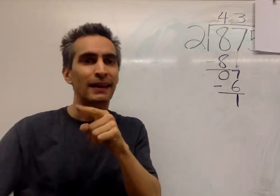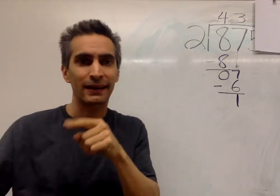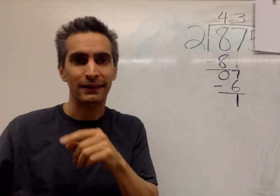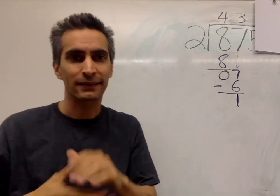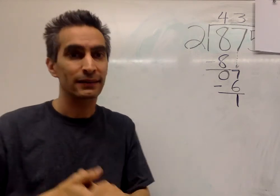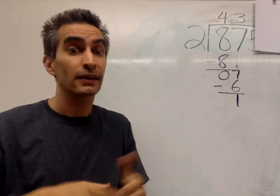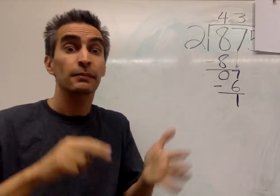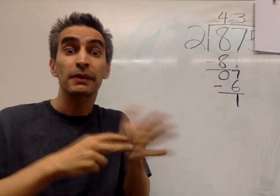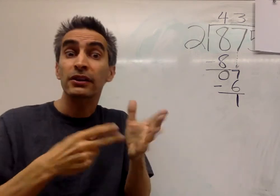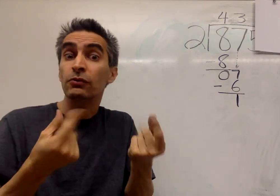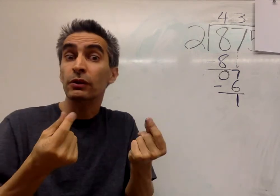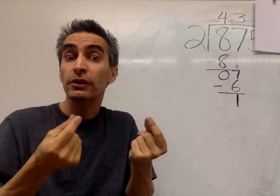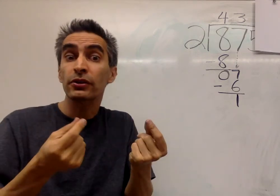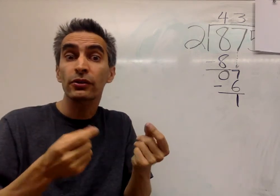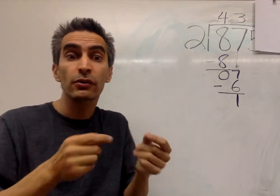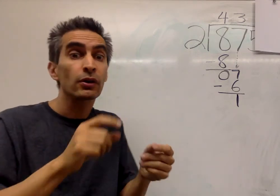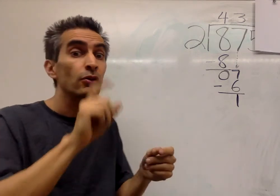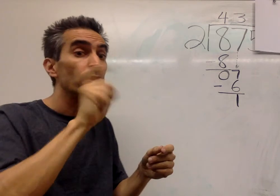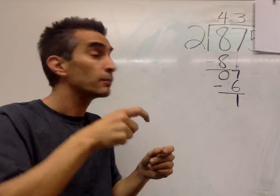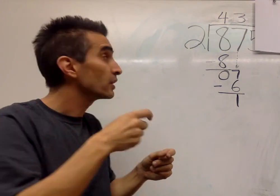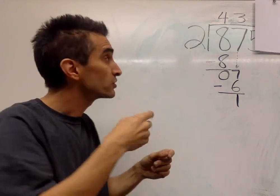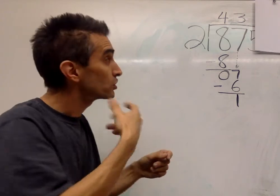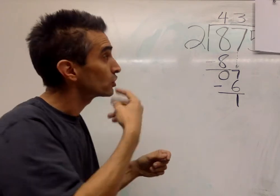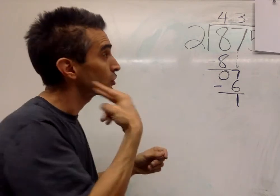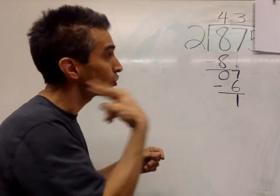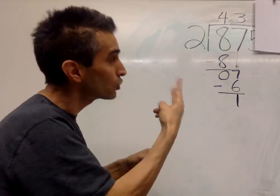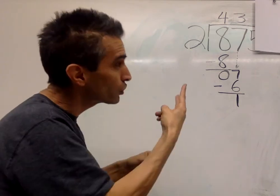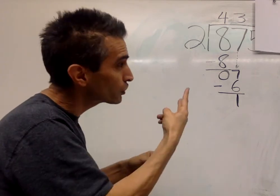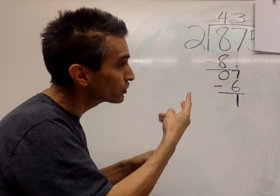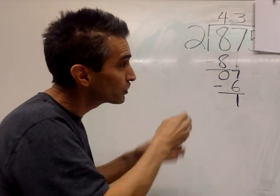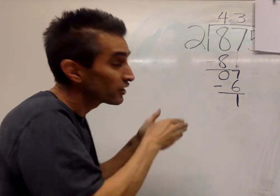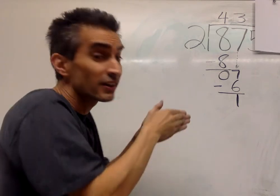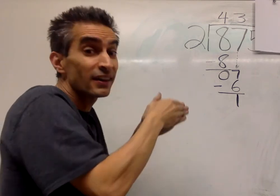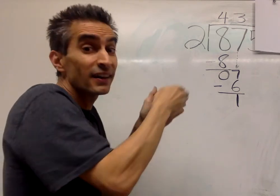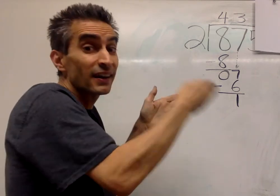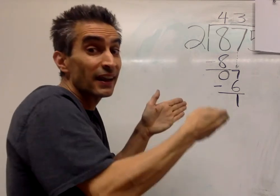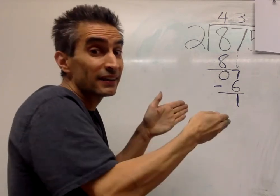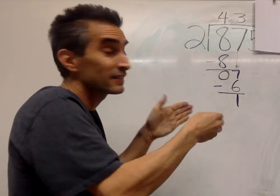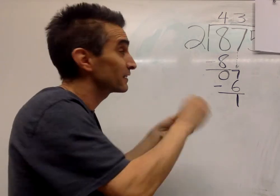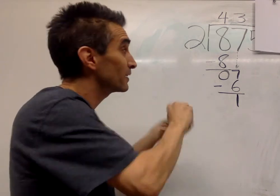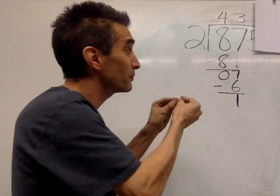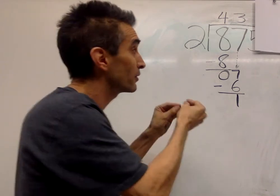this. It can't. So what do we have to do? We've got to look to the next number.